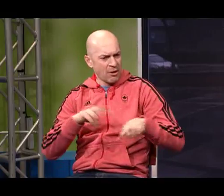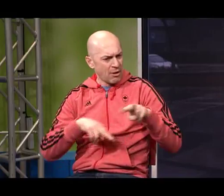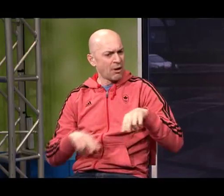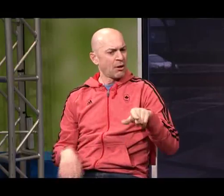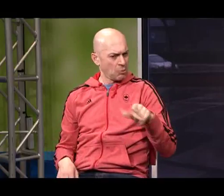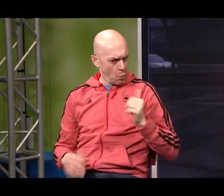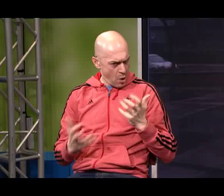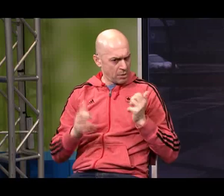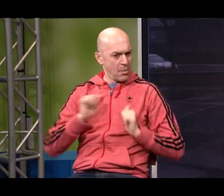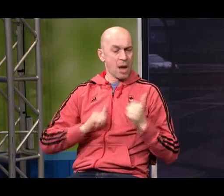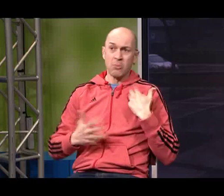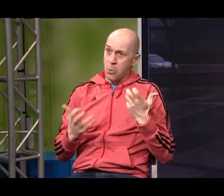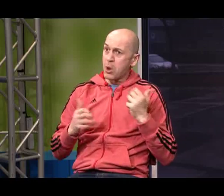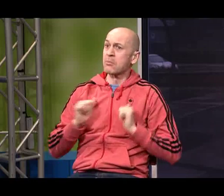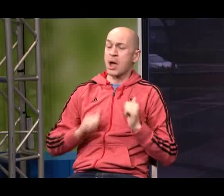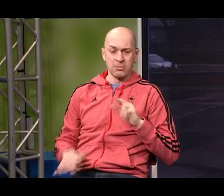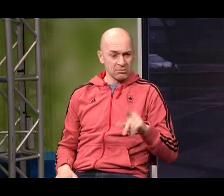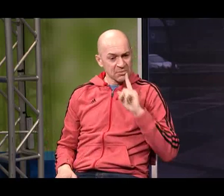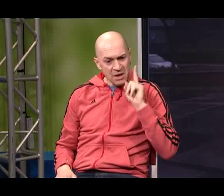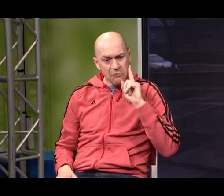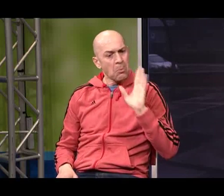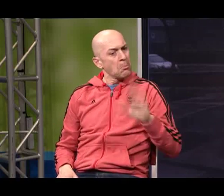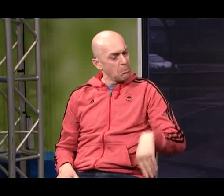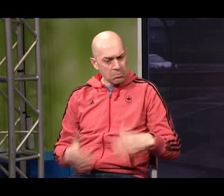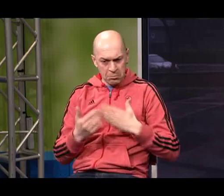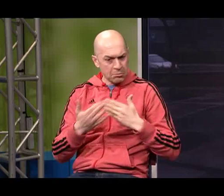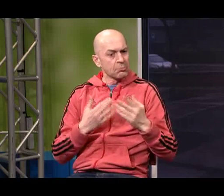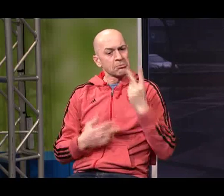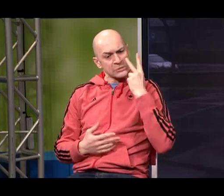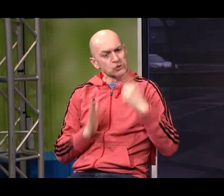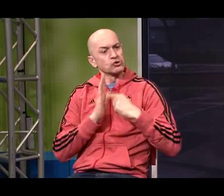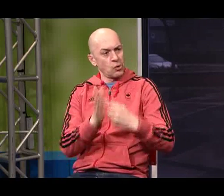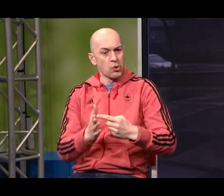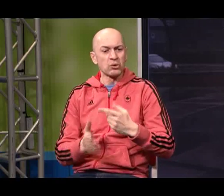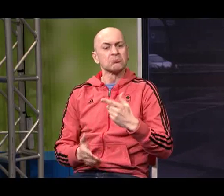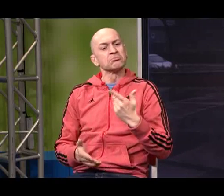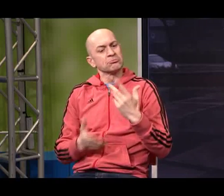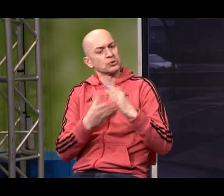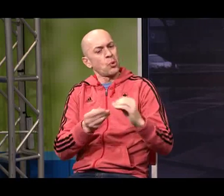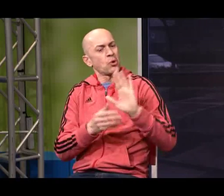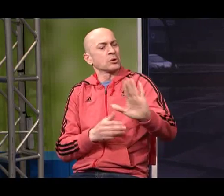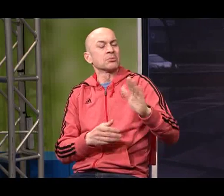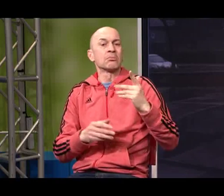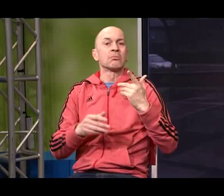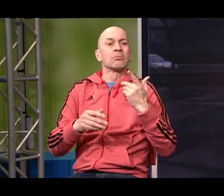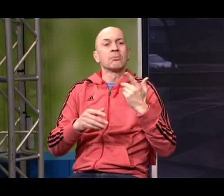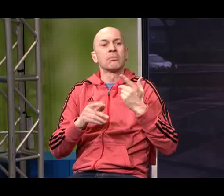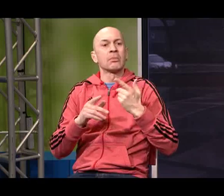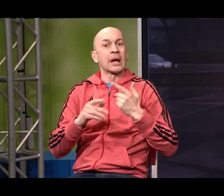made my introductions and they thought well even though this kid is deaf we're gonna give him a chance